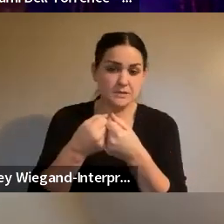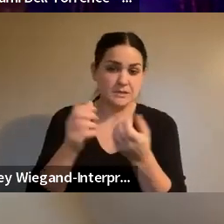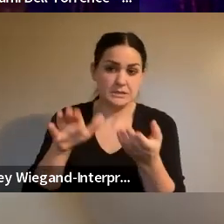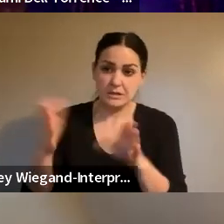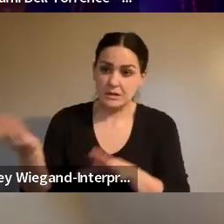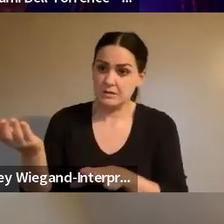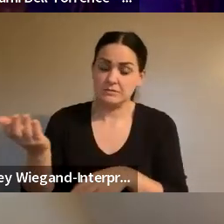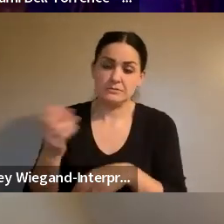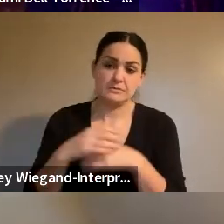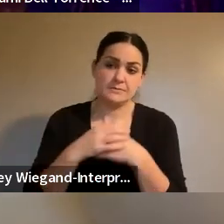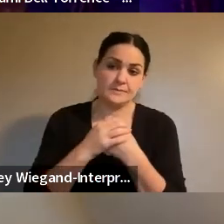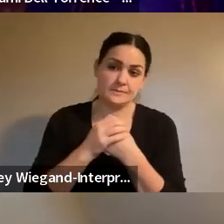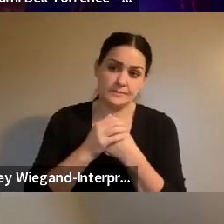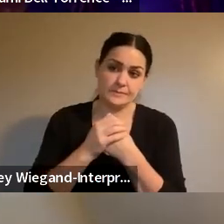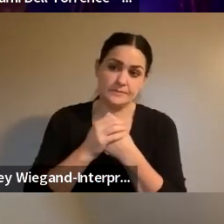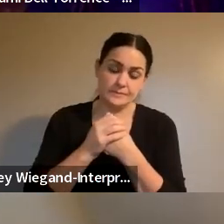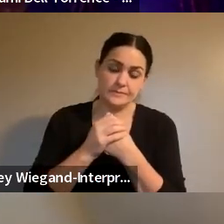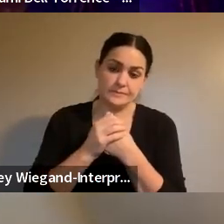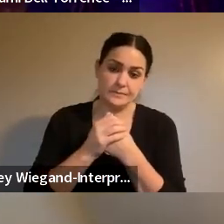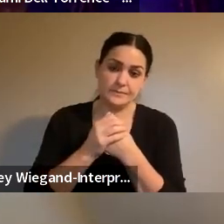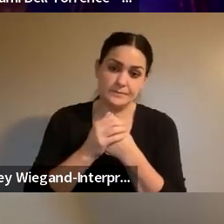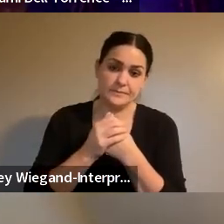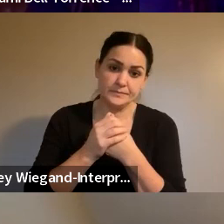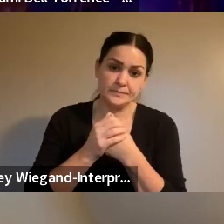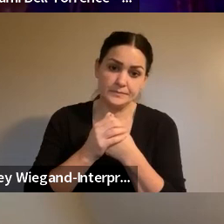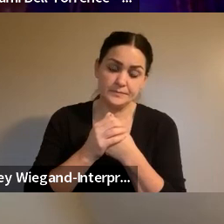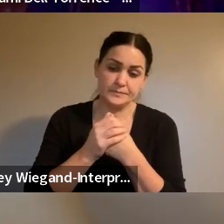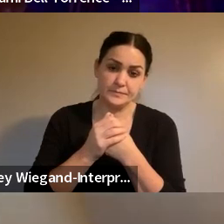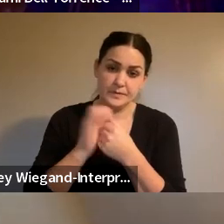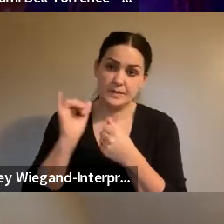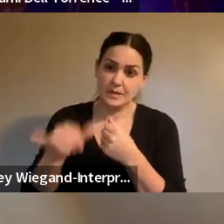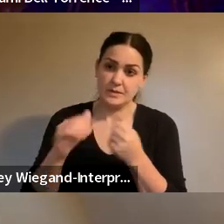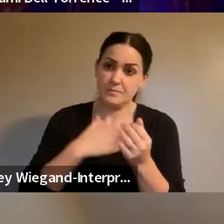families. You know what saying? So that's what I'm commenting on.